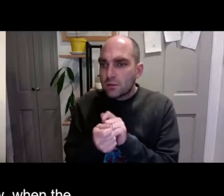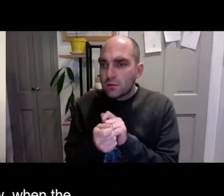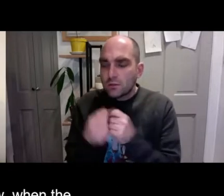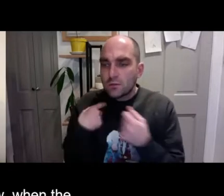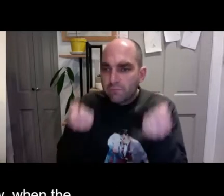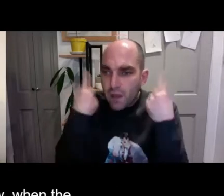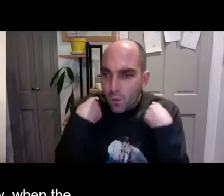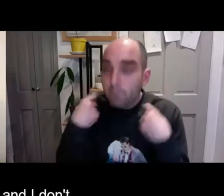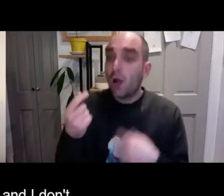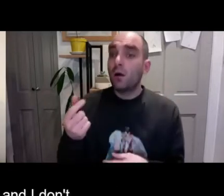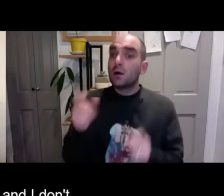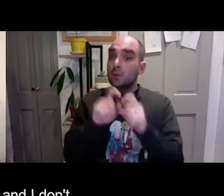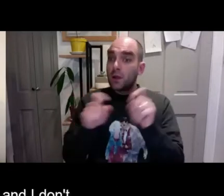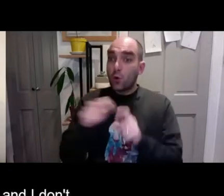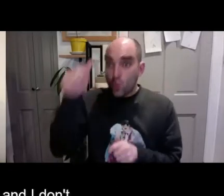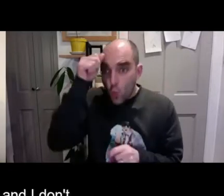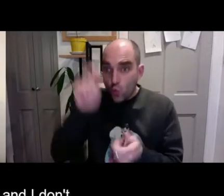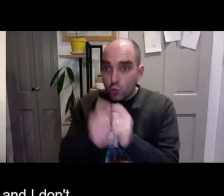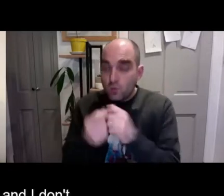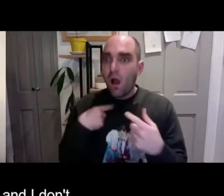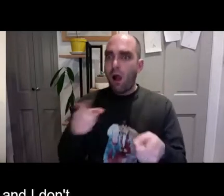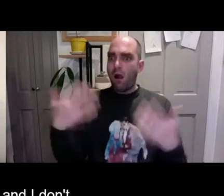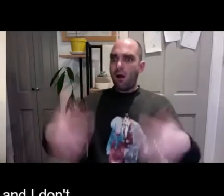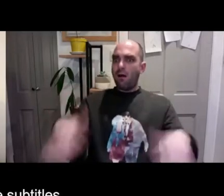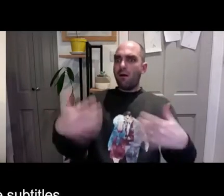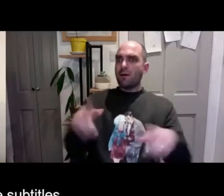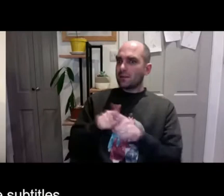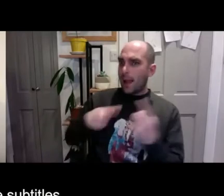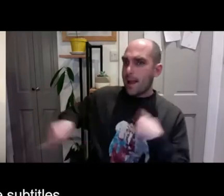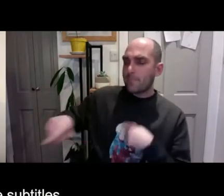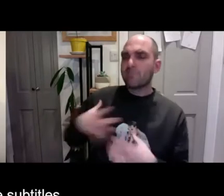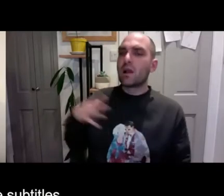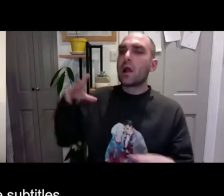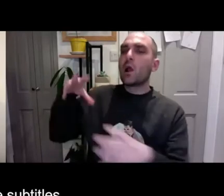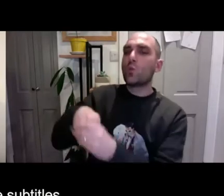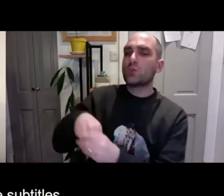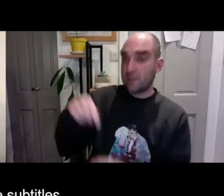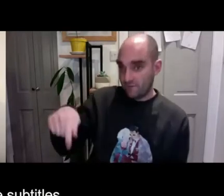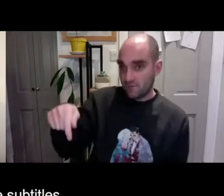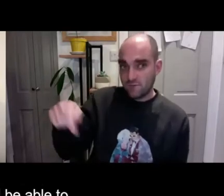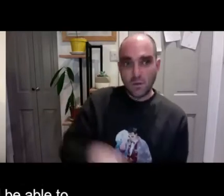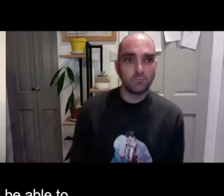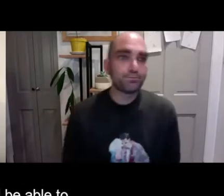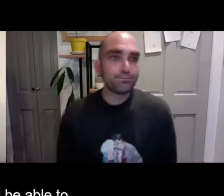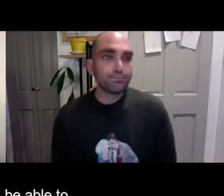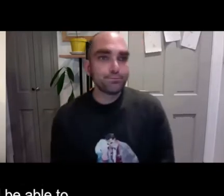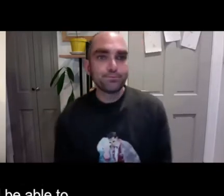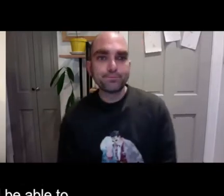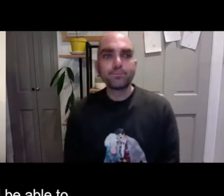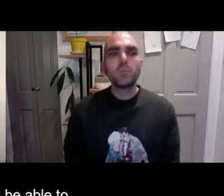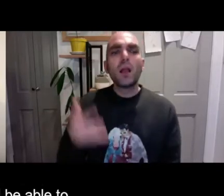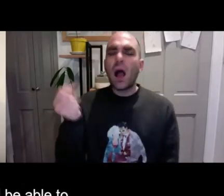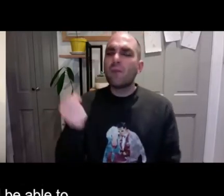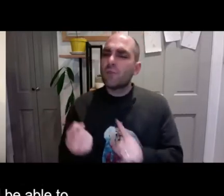You know, when the story, there's a real big plot twist and I don't understand it. If I had the subtitles, I'd at least understand what the plot twist was and be able to include